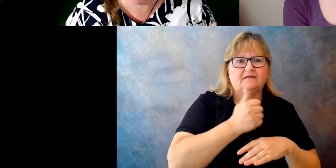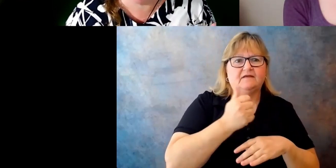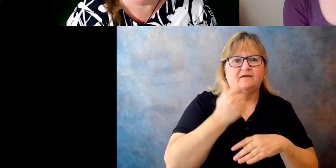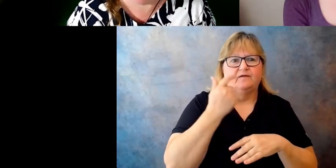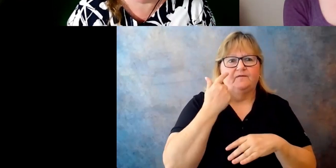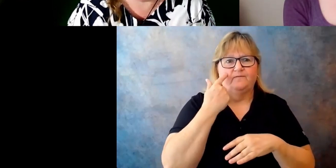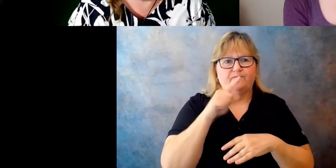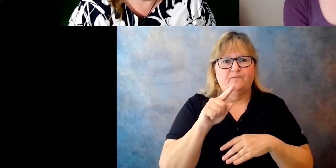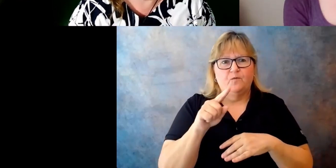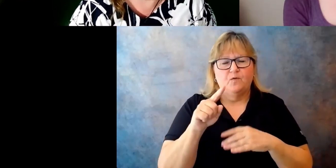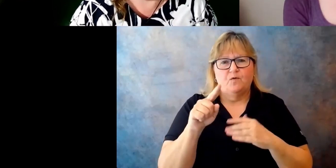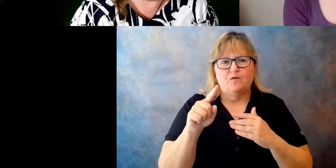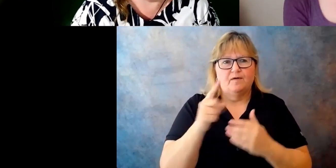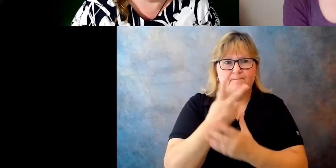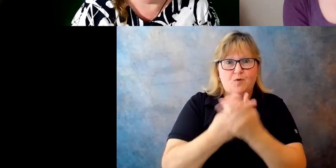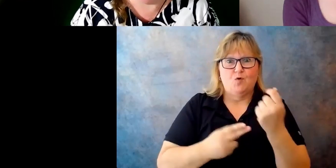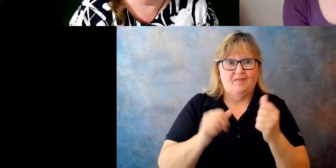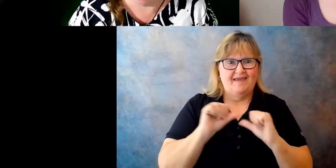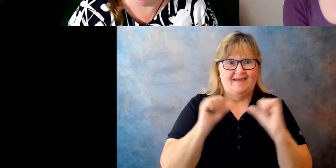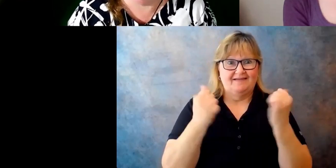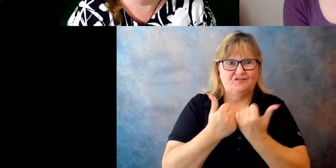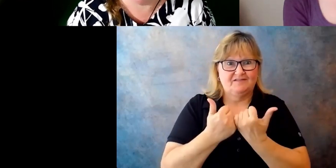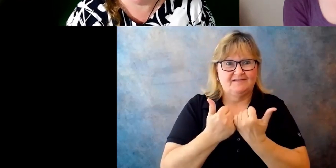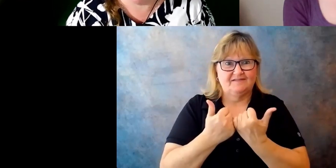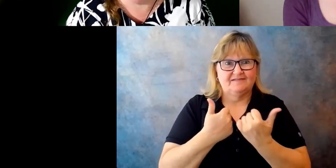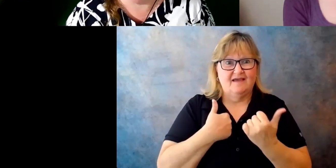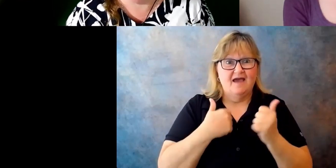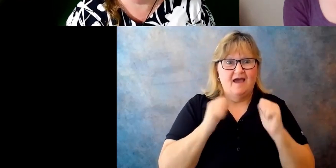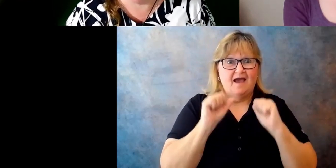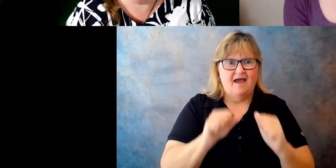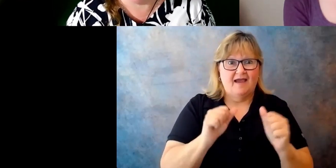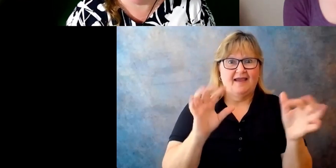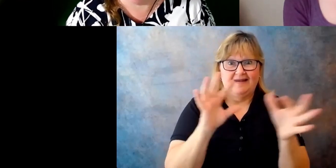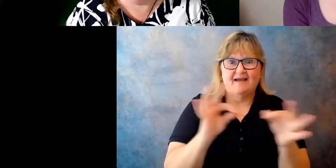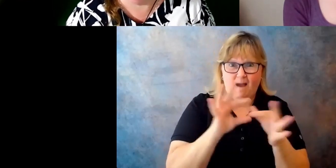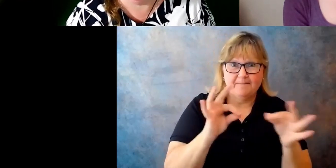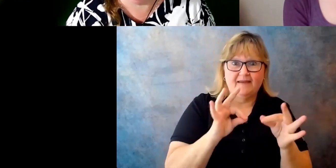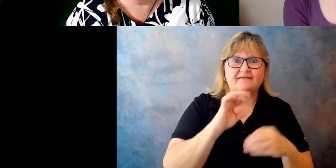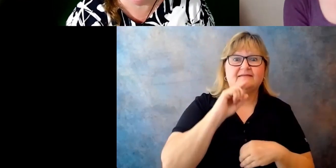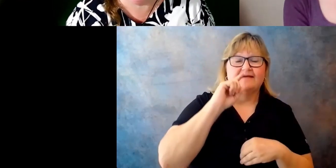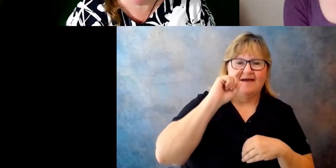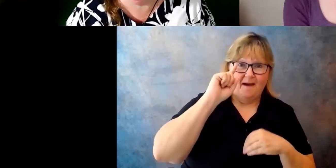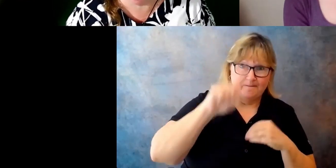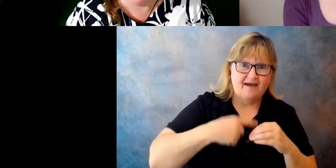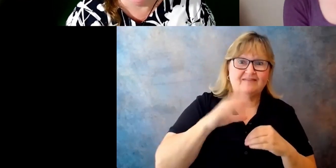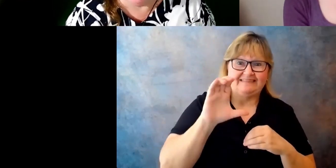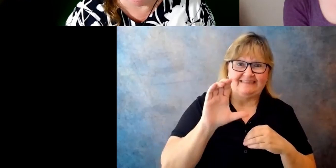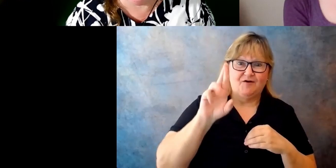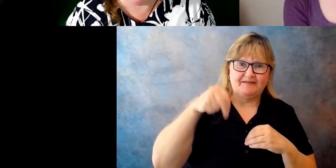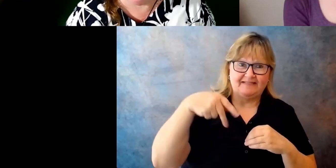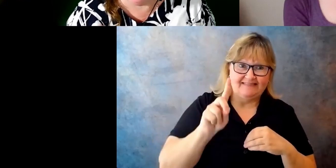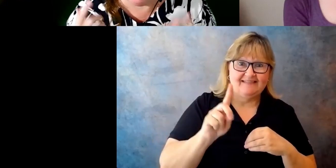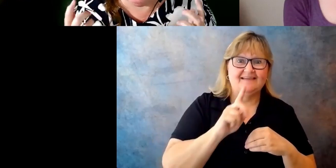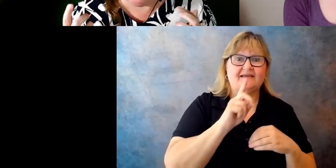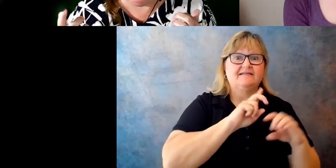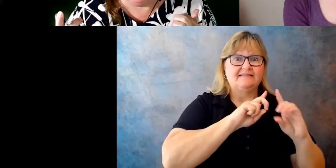And that doesn't happen to be able to comment on the CRPD at both DOD and then at HHS. So I